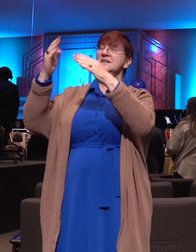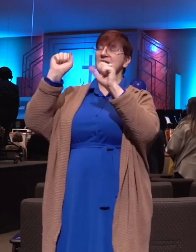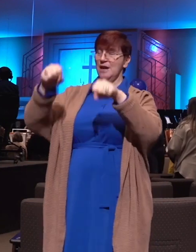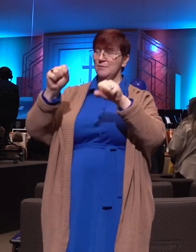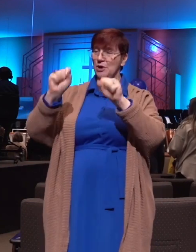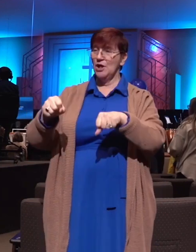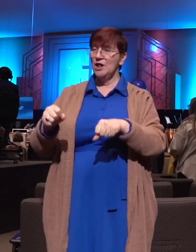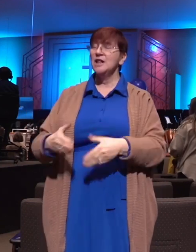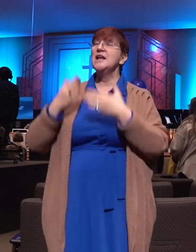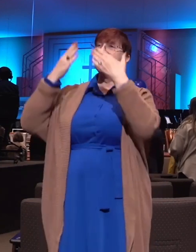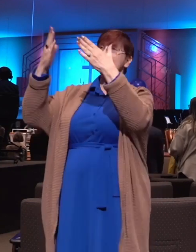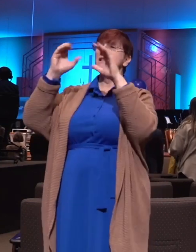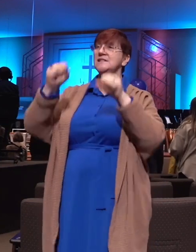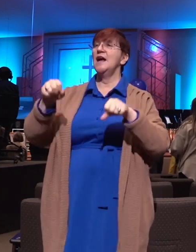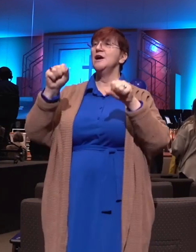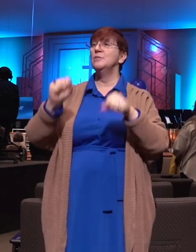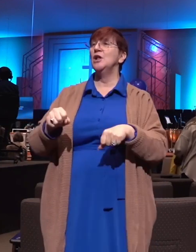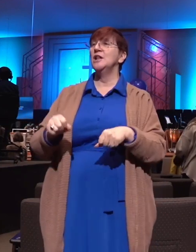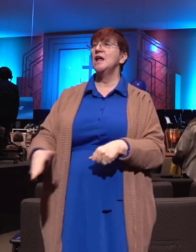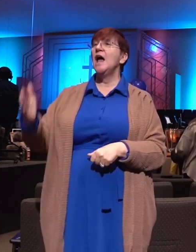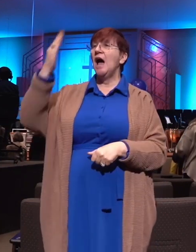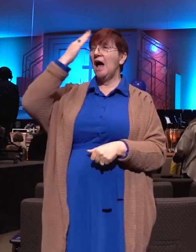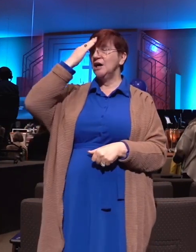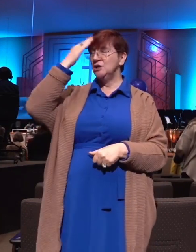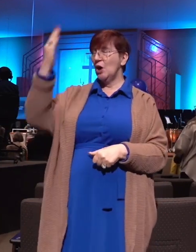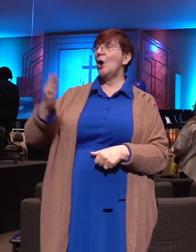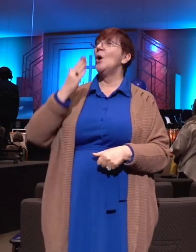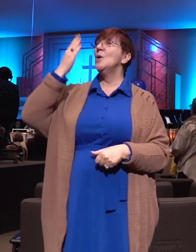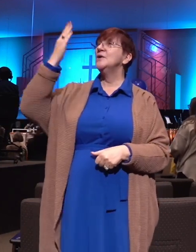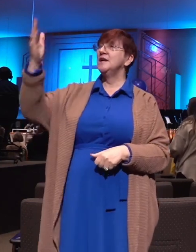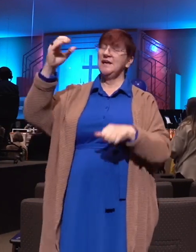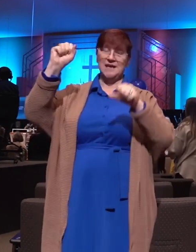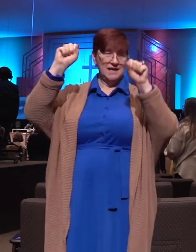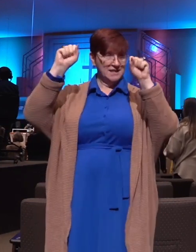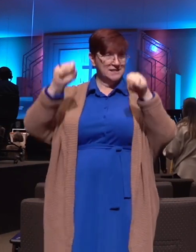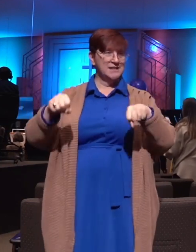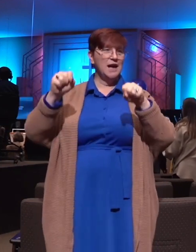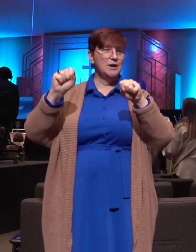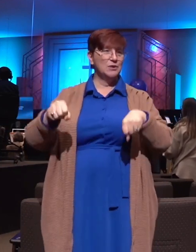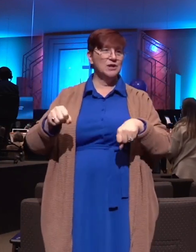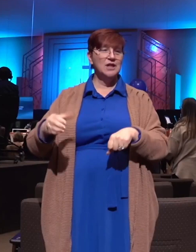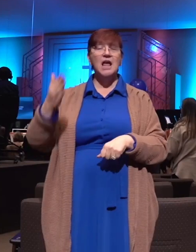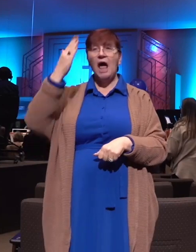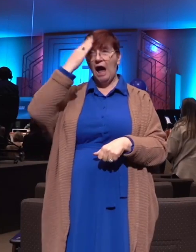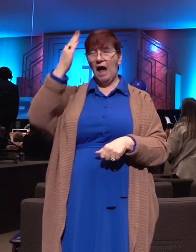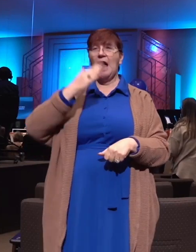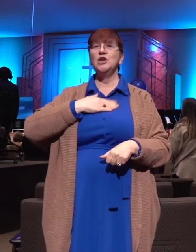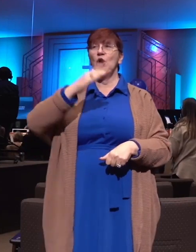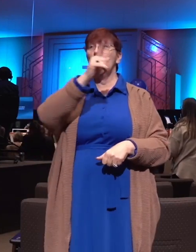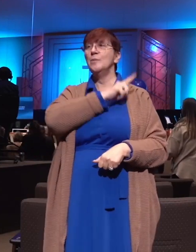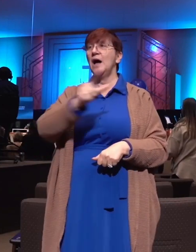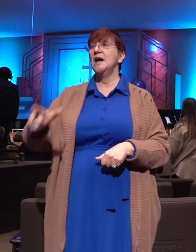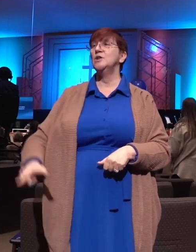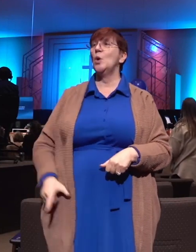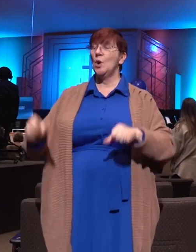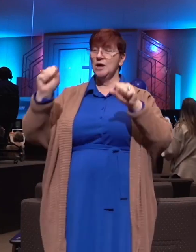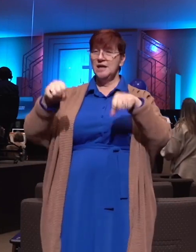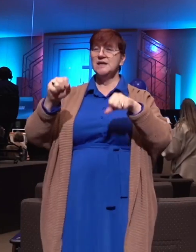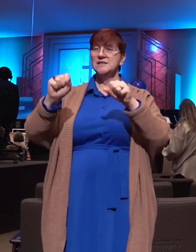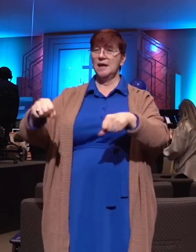able he's able i know he's able i know my lord is able